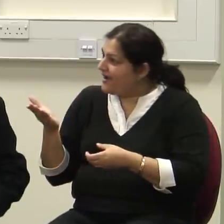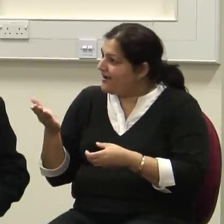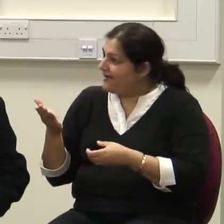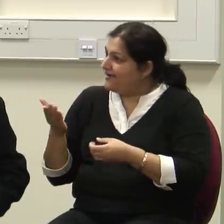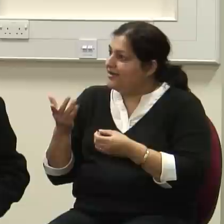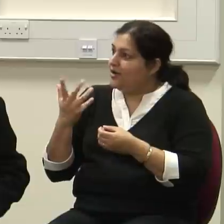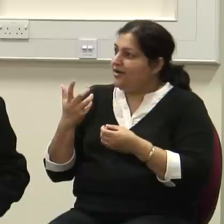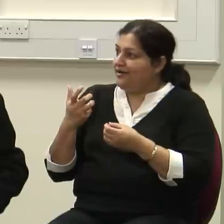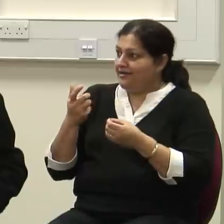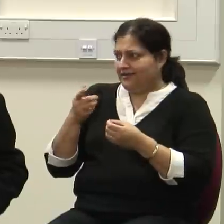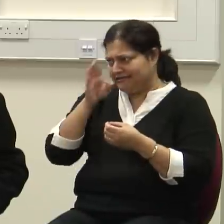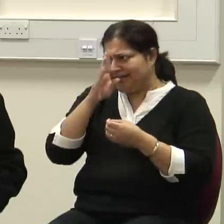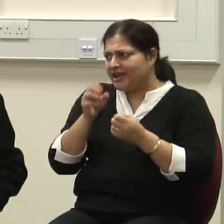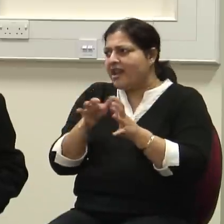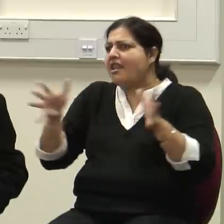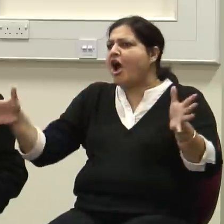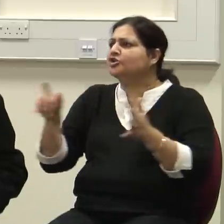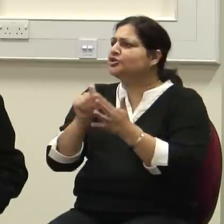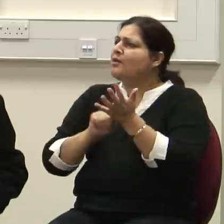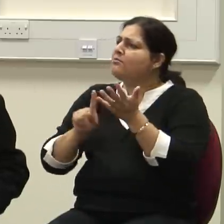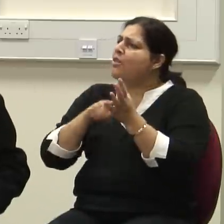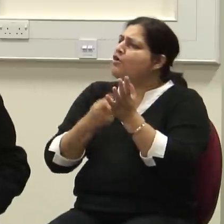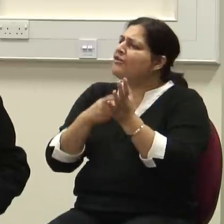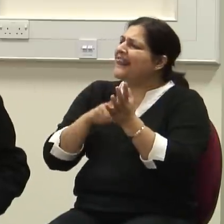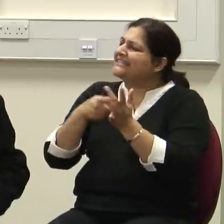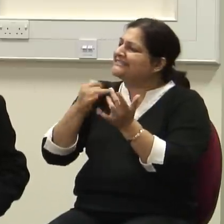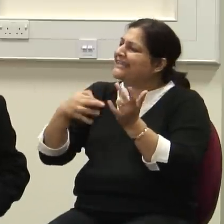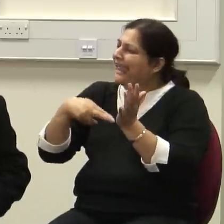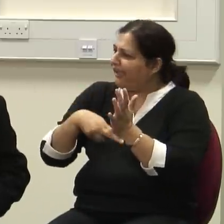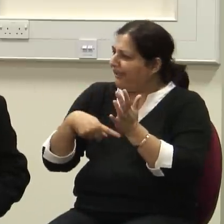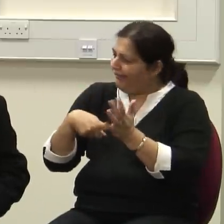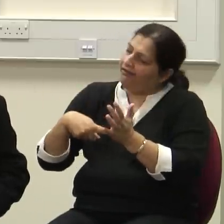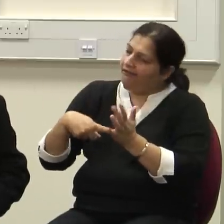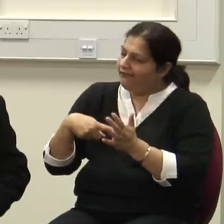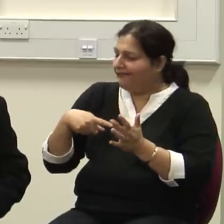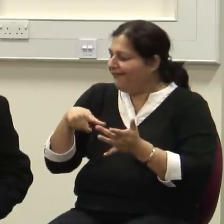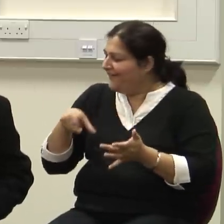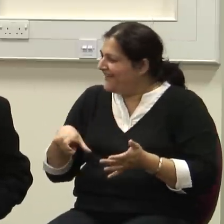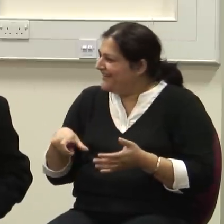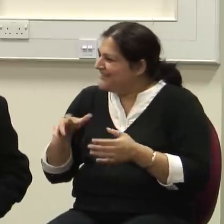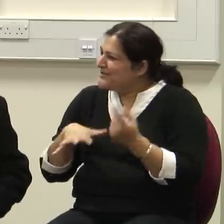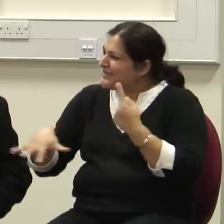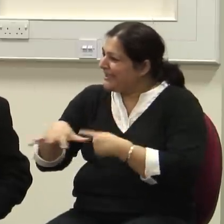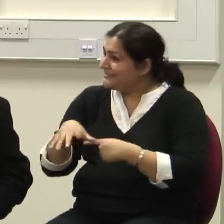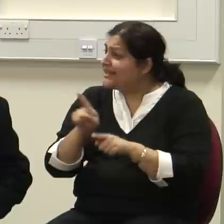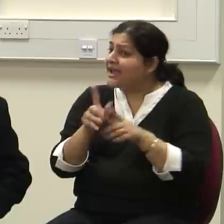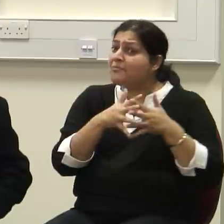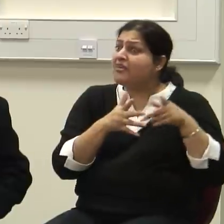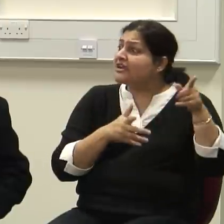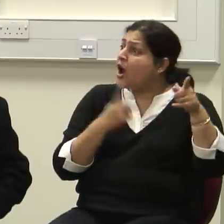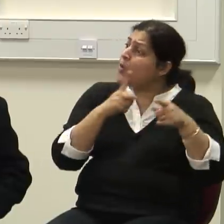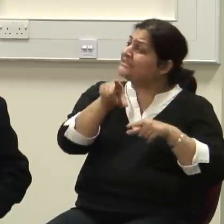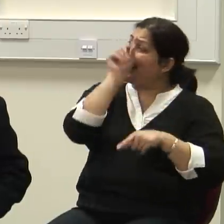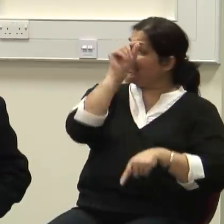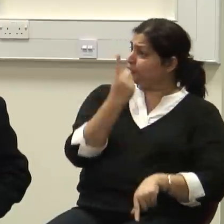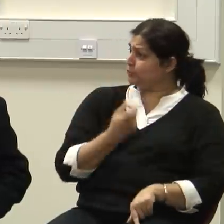society. I mean, you see, I mean, who gets elected in America? mean, there's already a sieve as to who can, who can run for